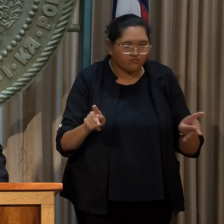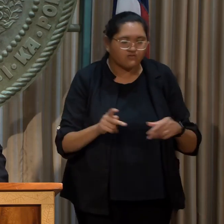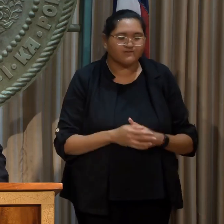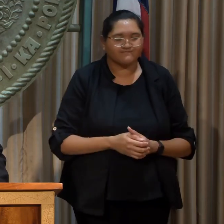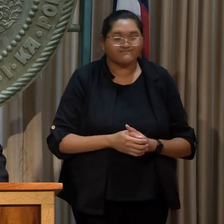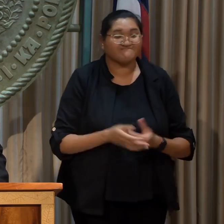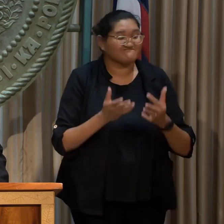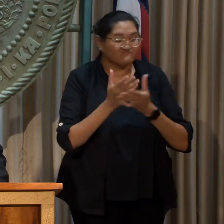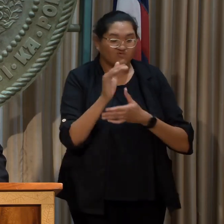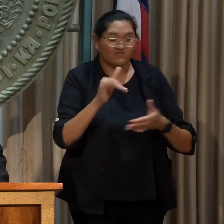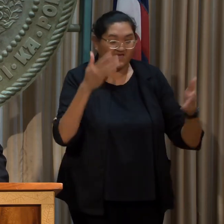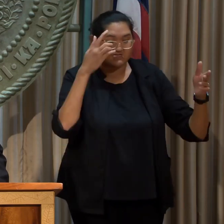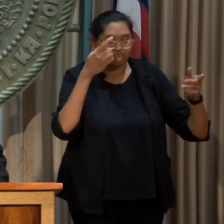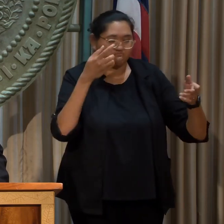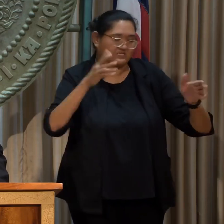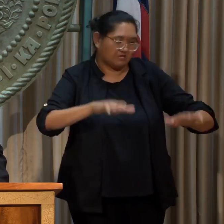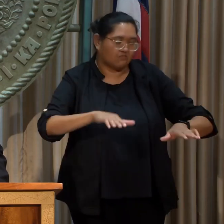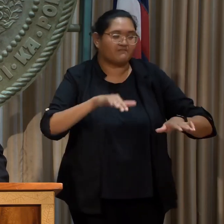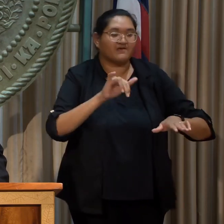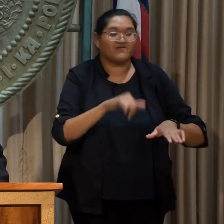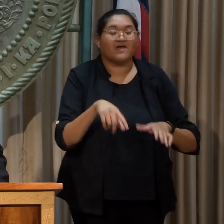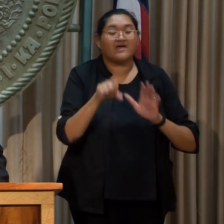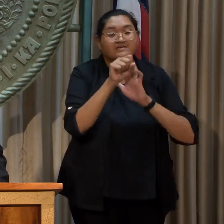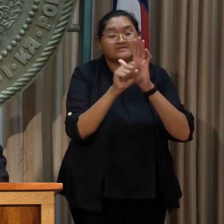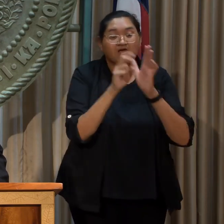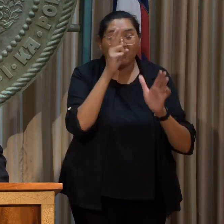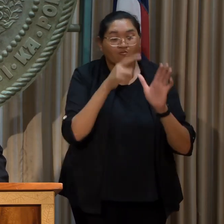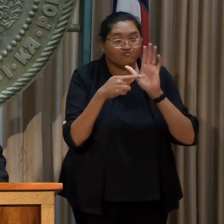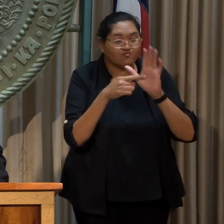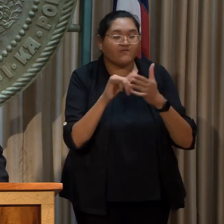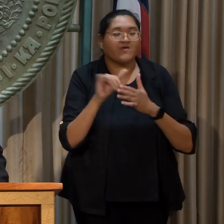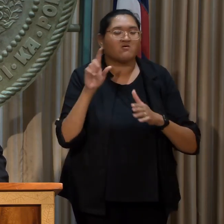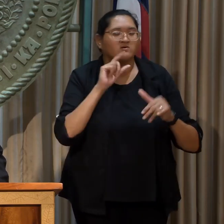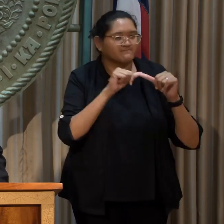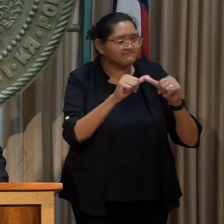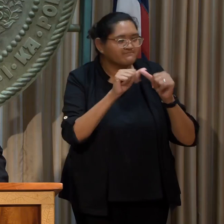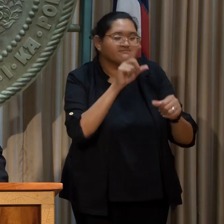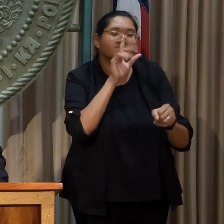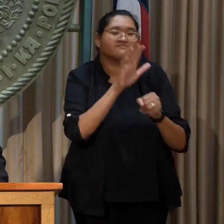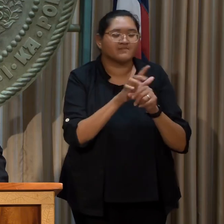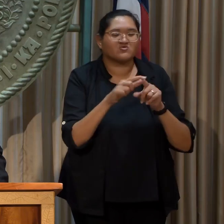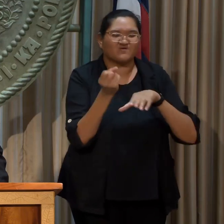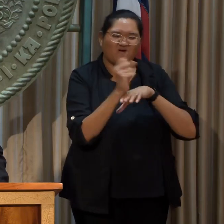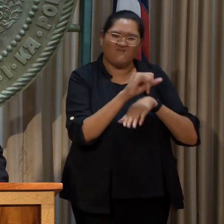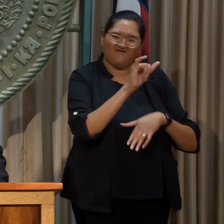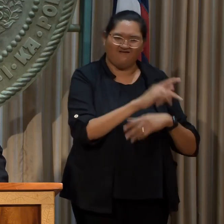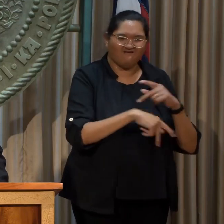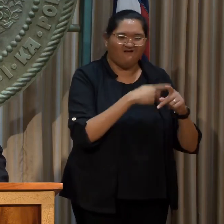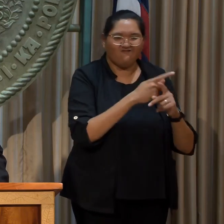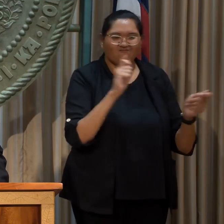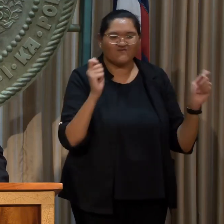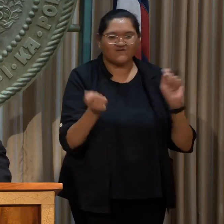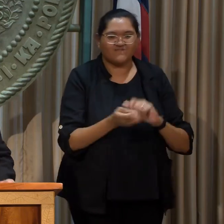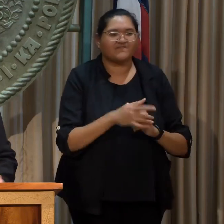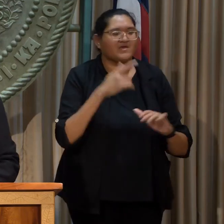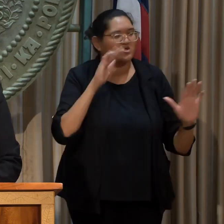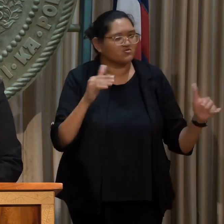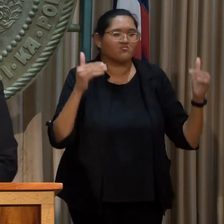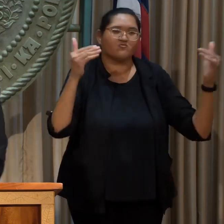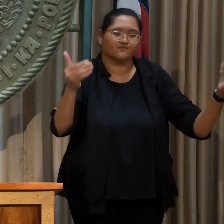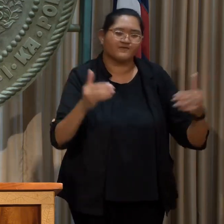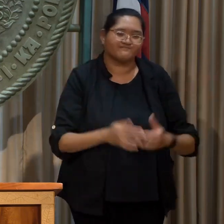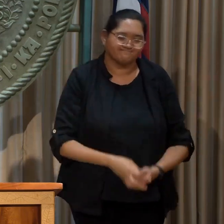Through the settlement agreement, the state of Hawaii demonstrates its ongoing commitment to combating climate change. E holomua kakou.